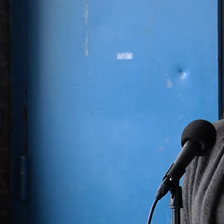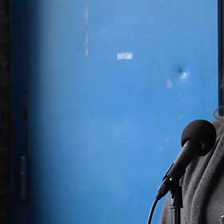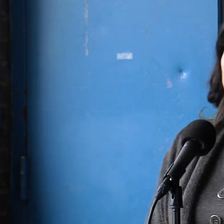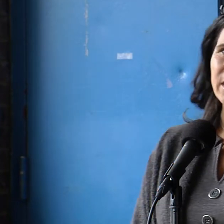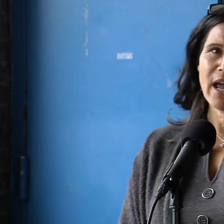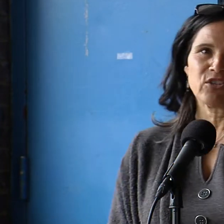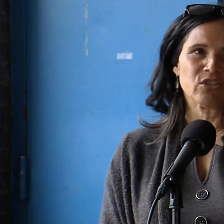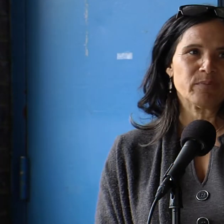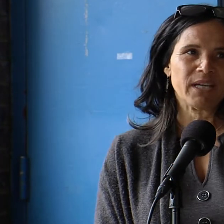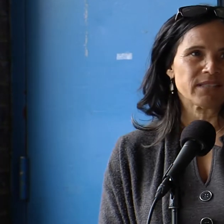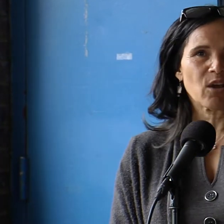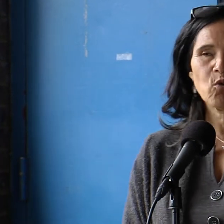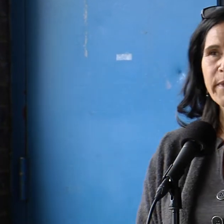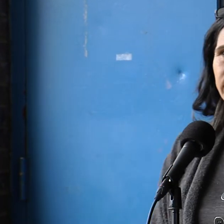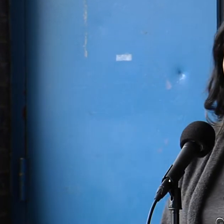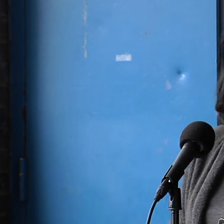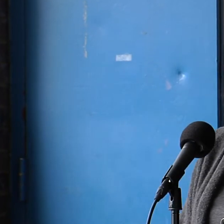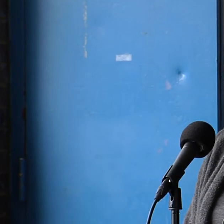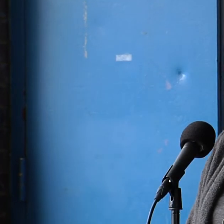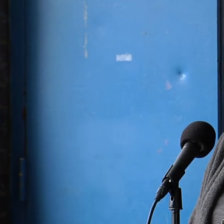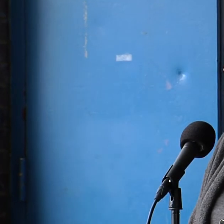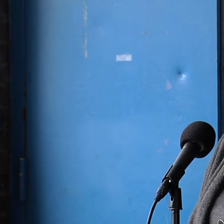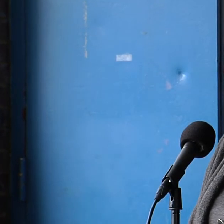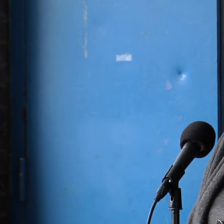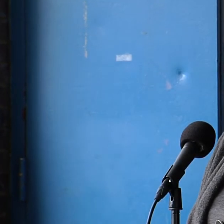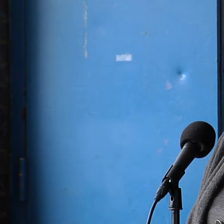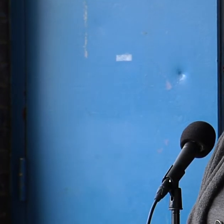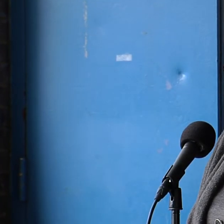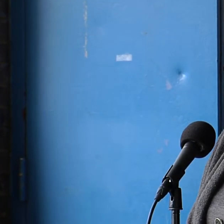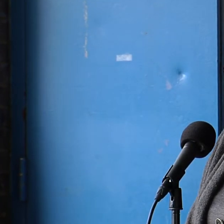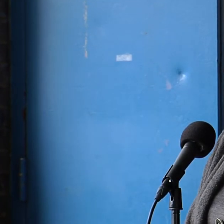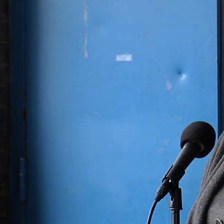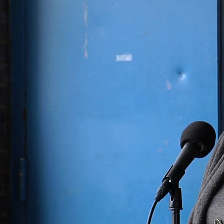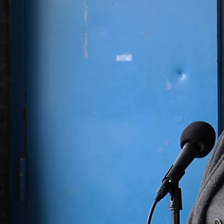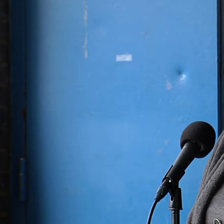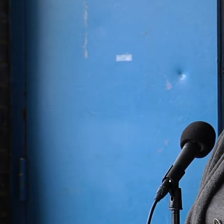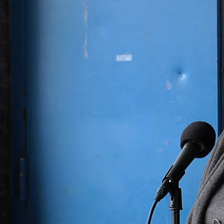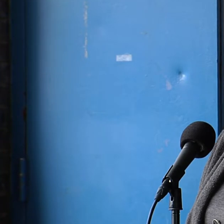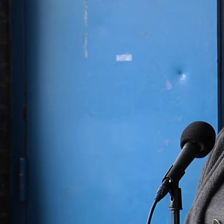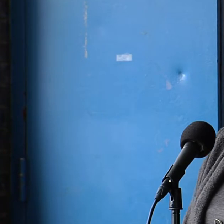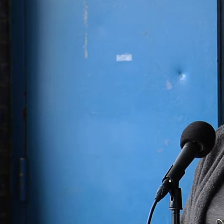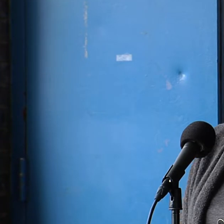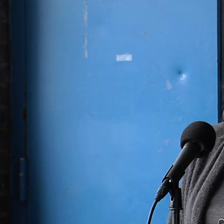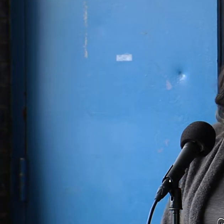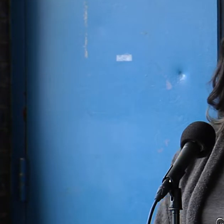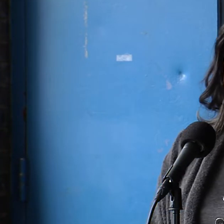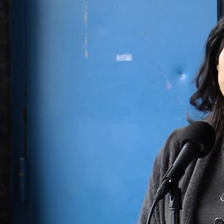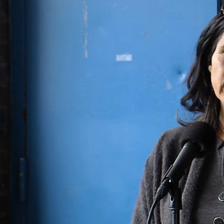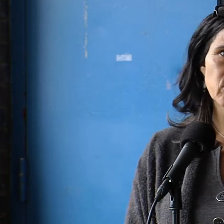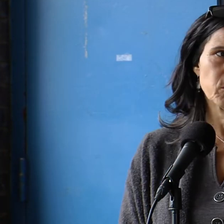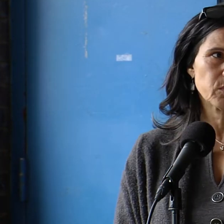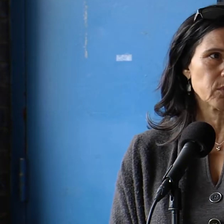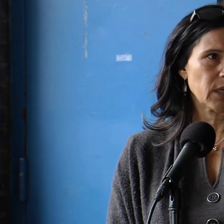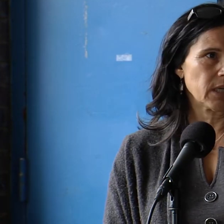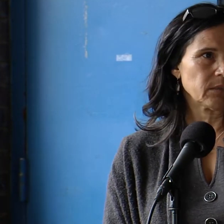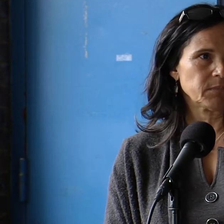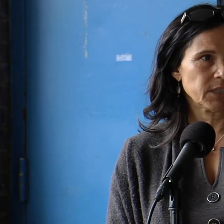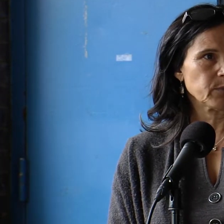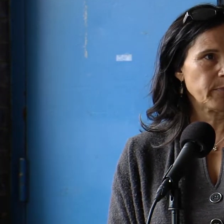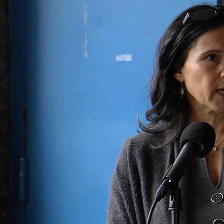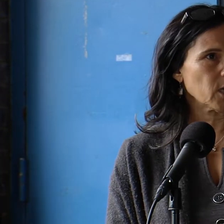Just AFT National because I hope that this is going to be a model for the nation. Our school buildings across the nation are in terrible